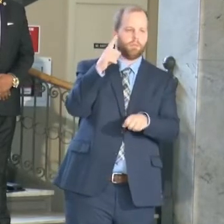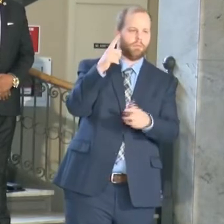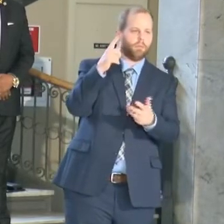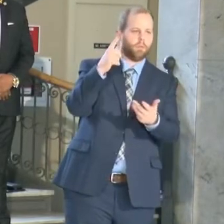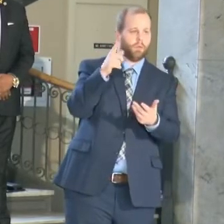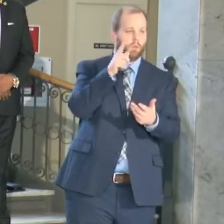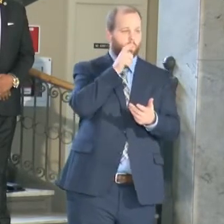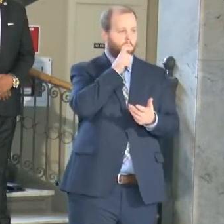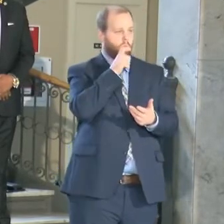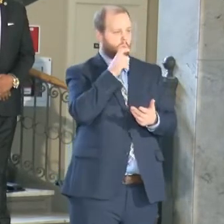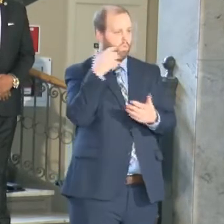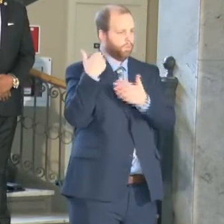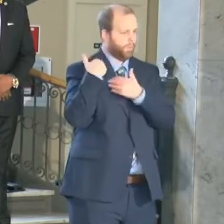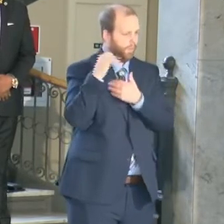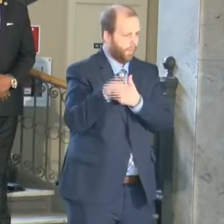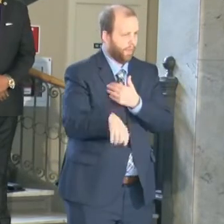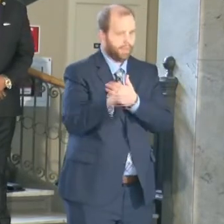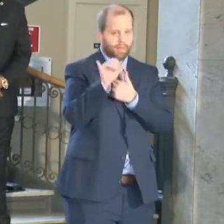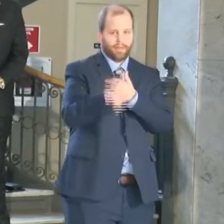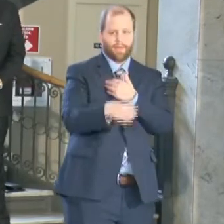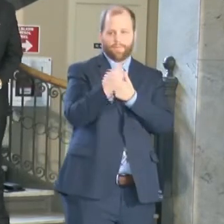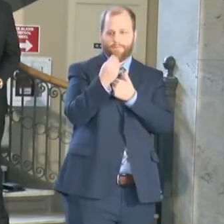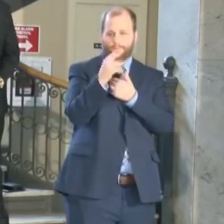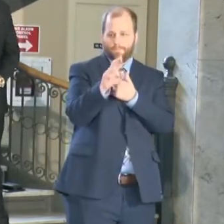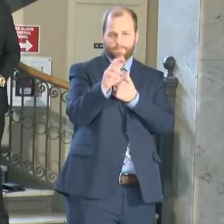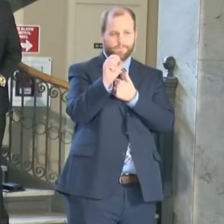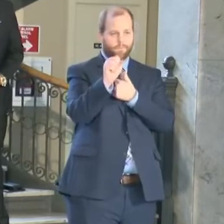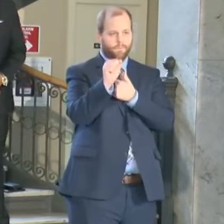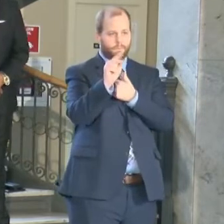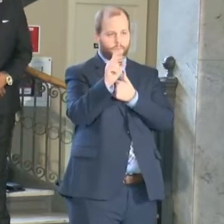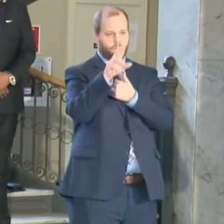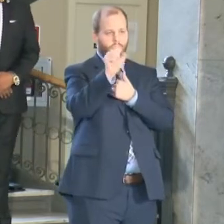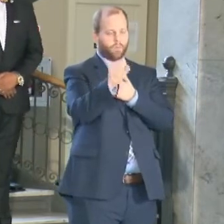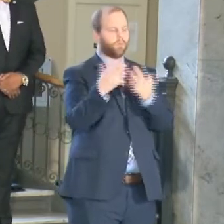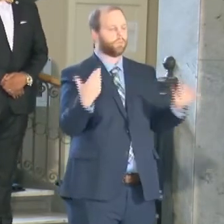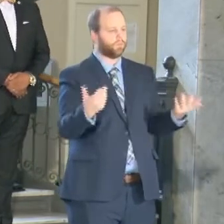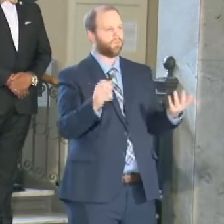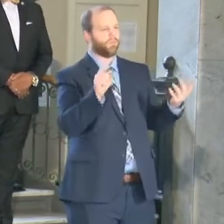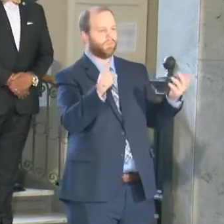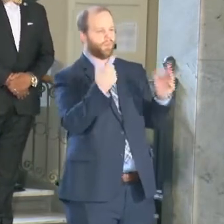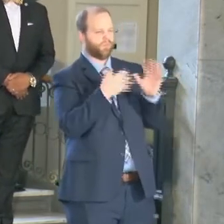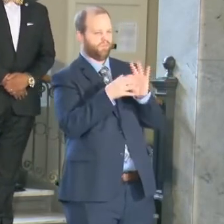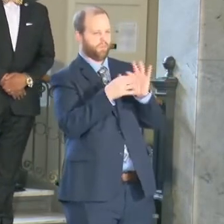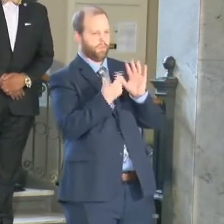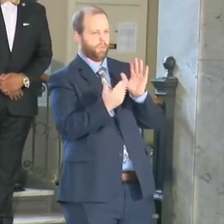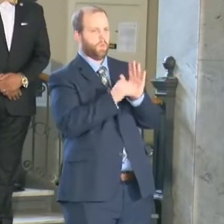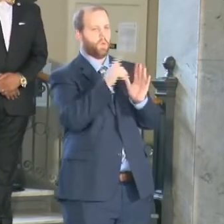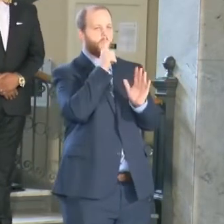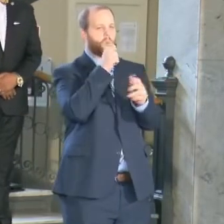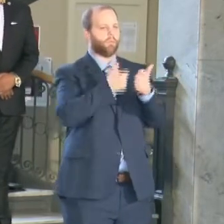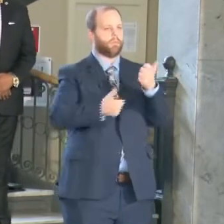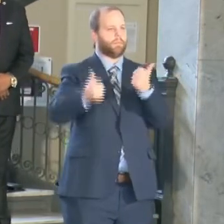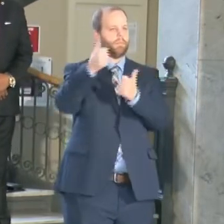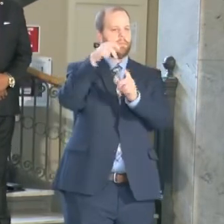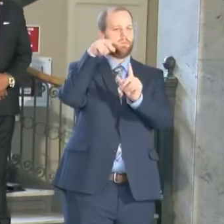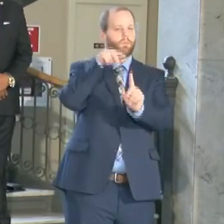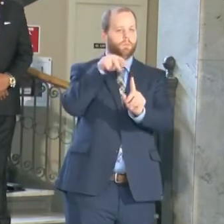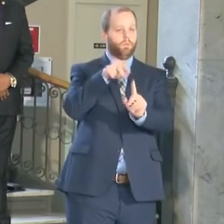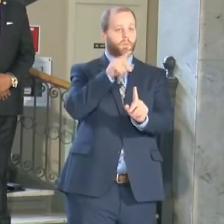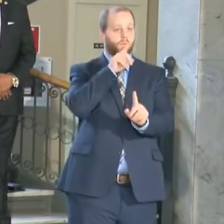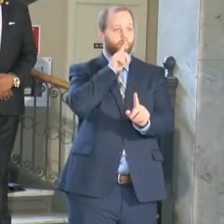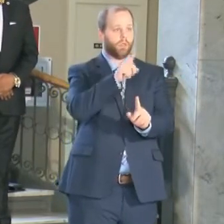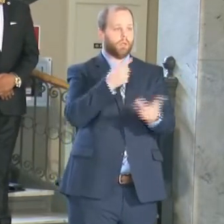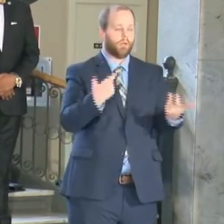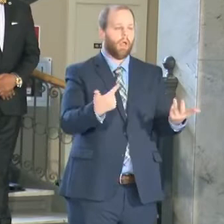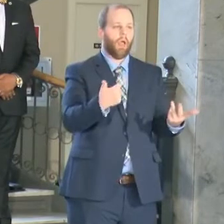sure the question was for the audience uh those watching online who has direct oversight ultimately the buck stops with your